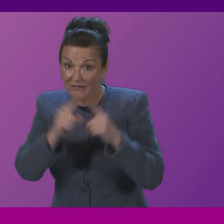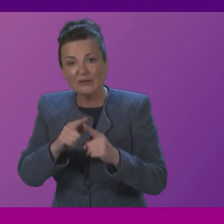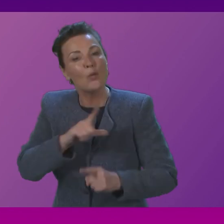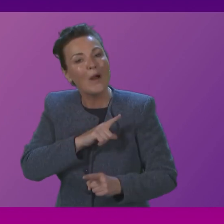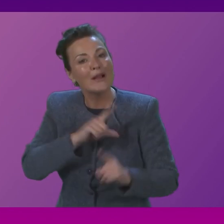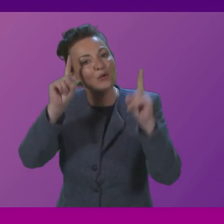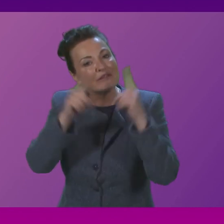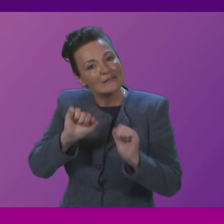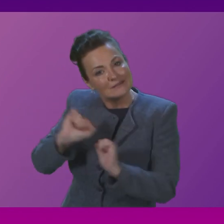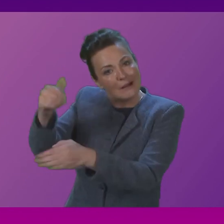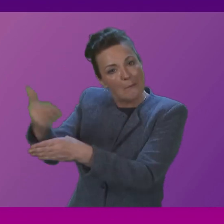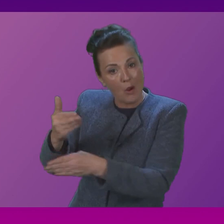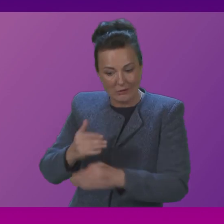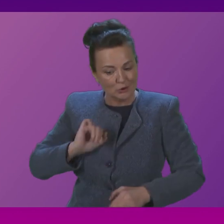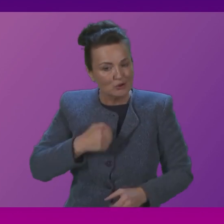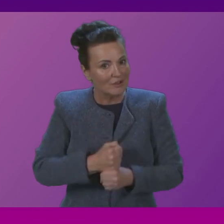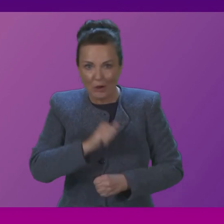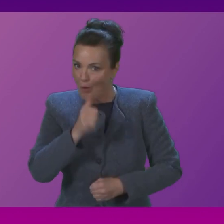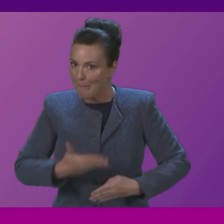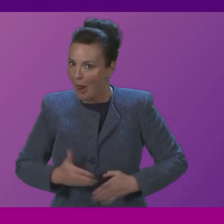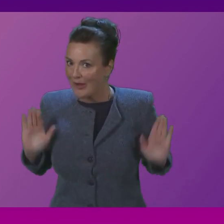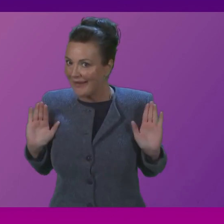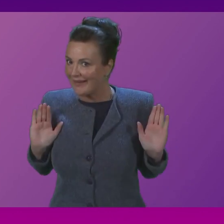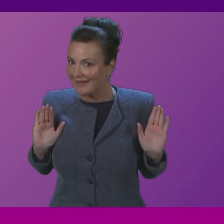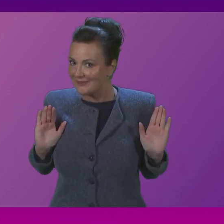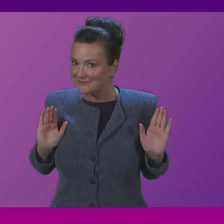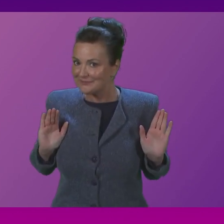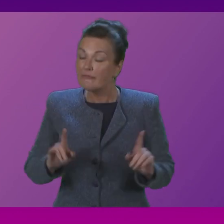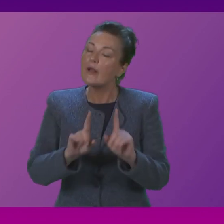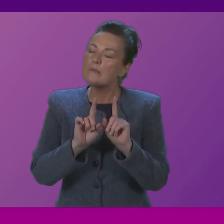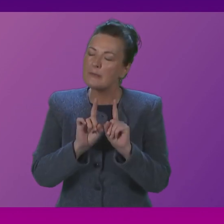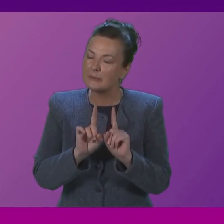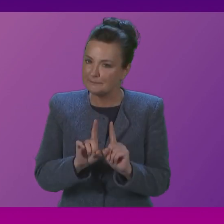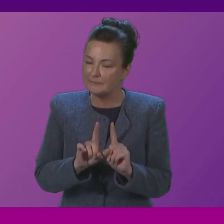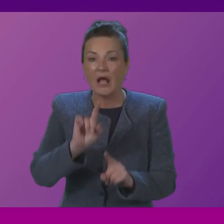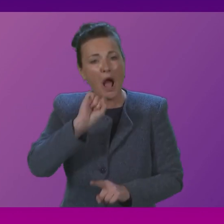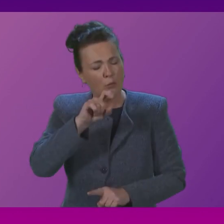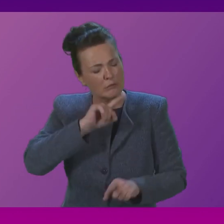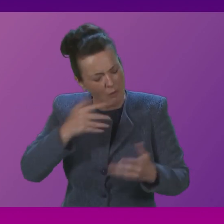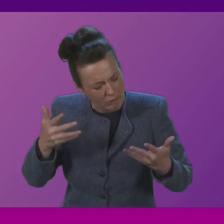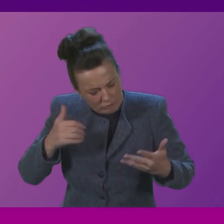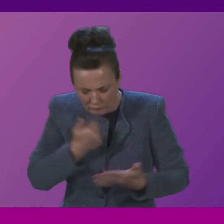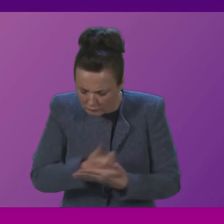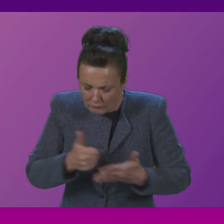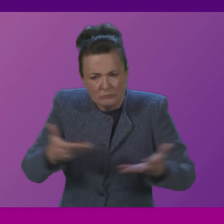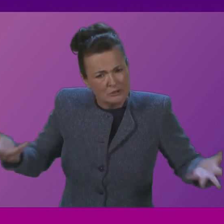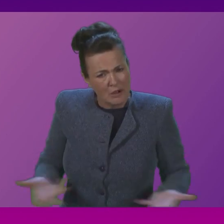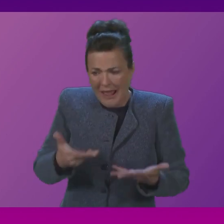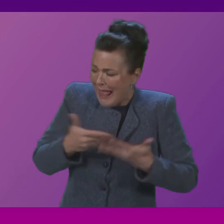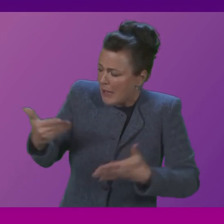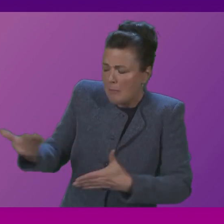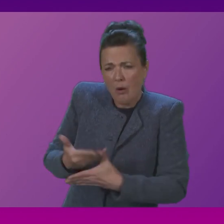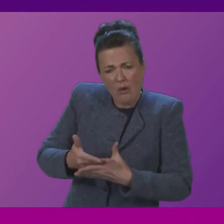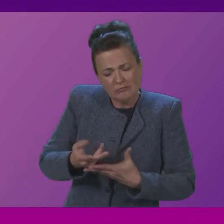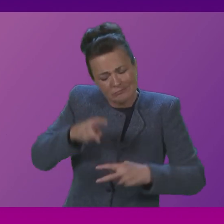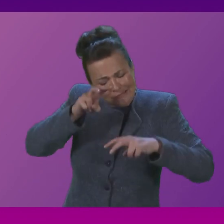is not the employer in this case however I would always encourage employers to get round the table with